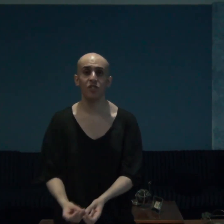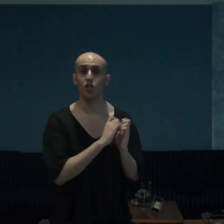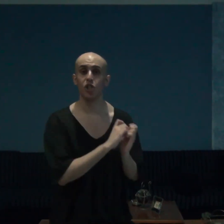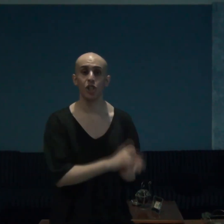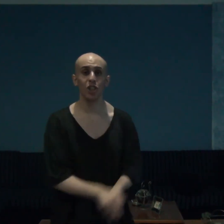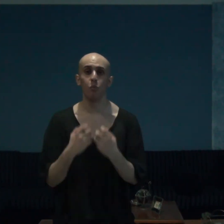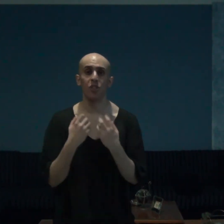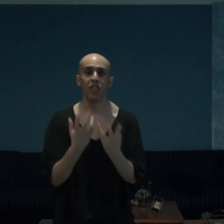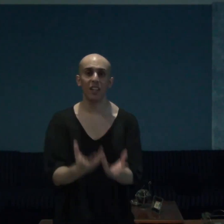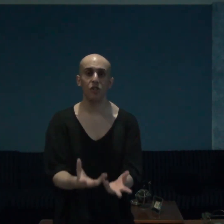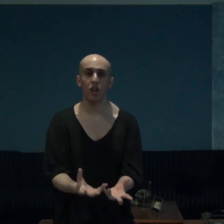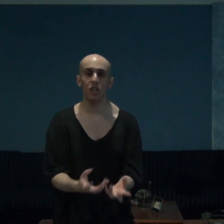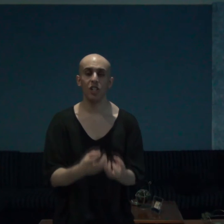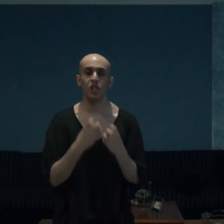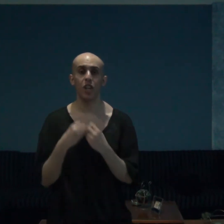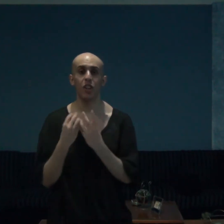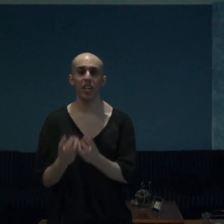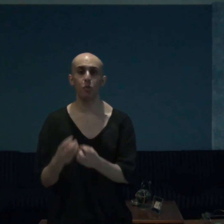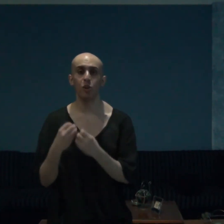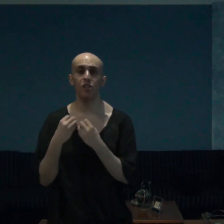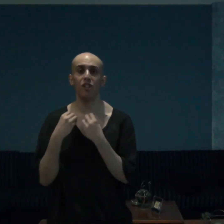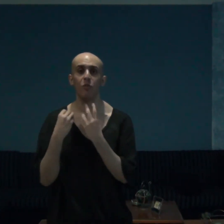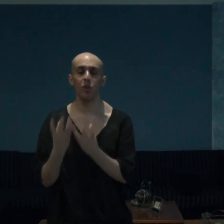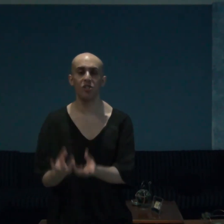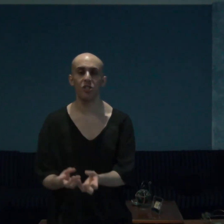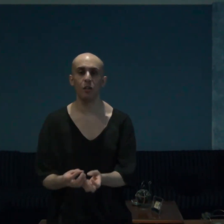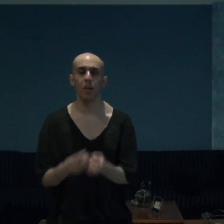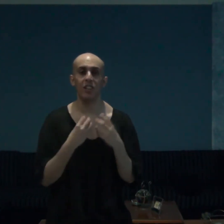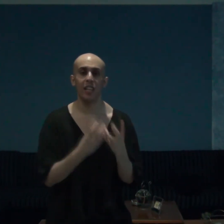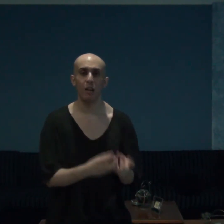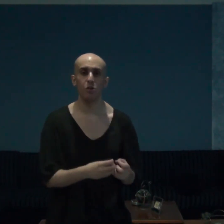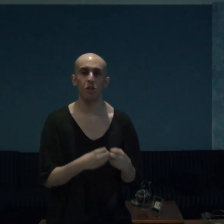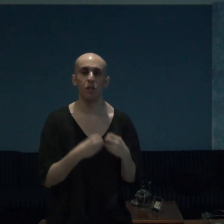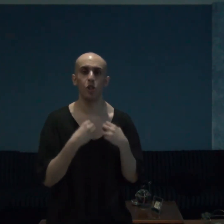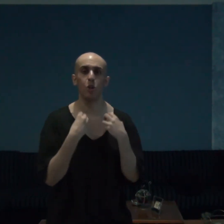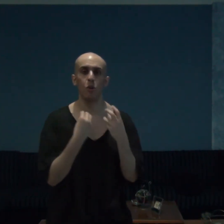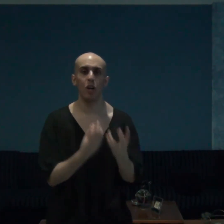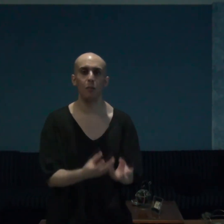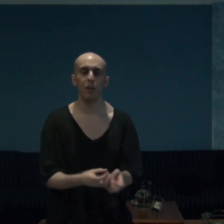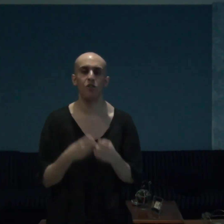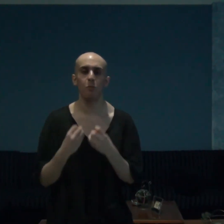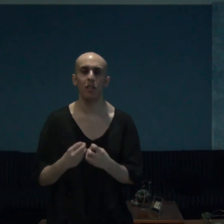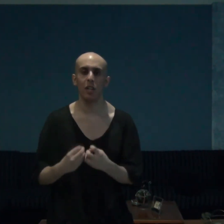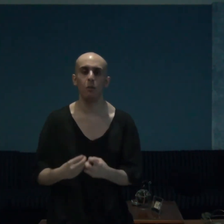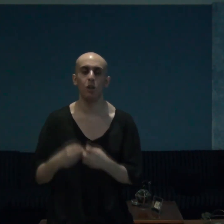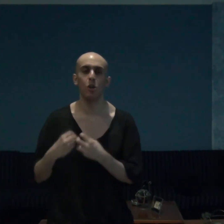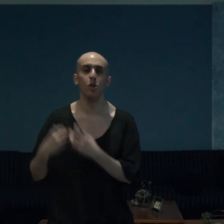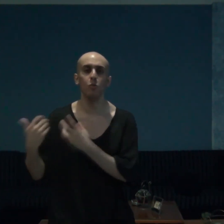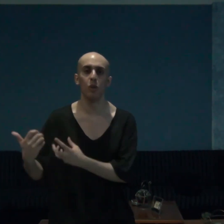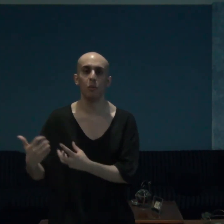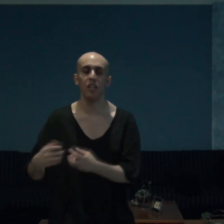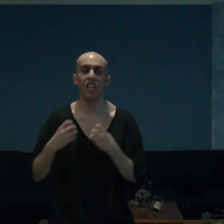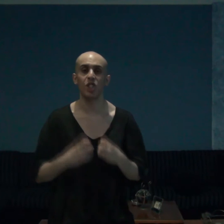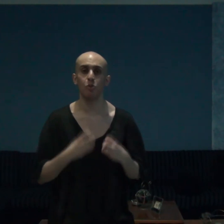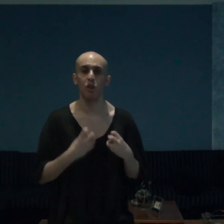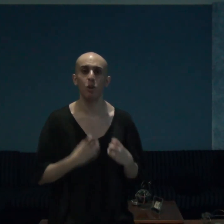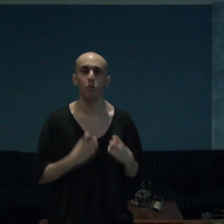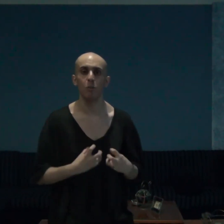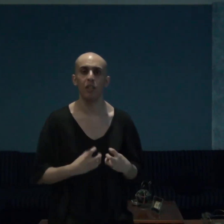Jill with that knowledge and that word of wisdom and allows her to grow up and to become her own woman a strong woman